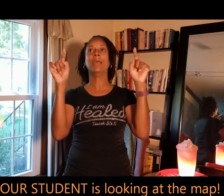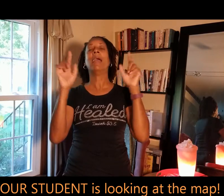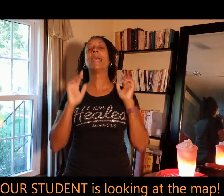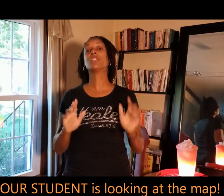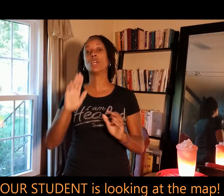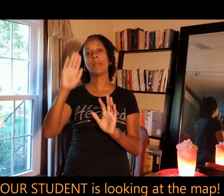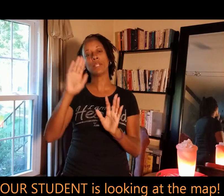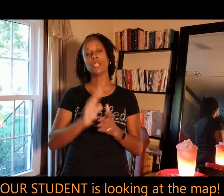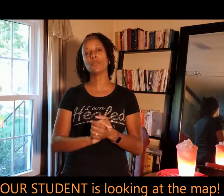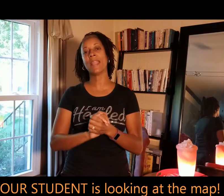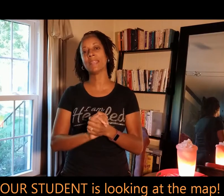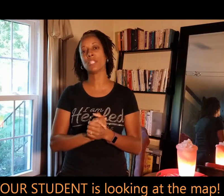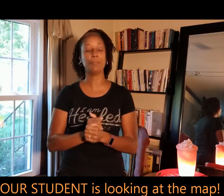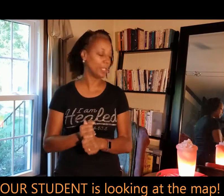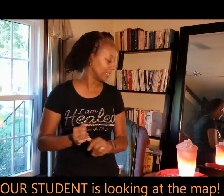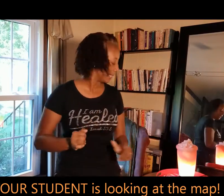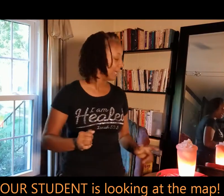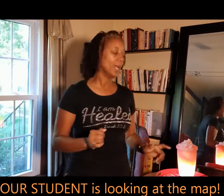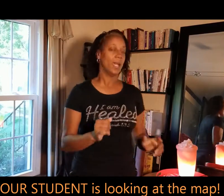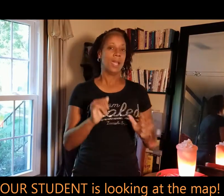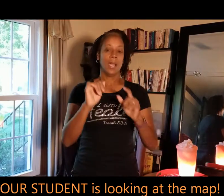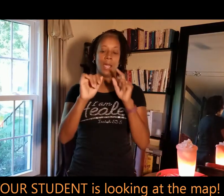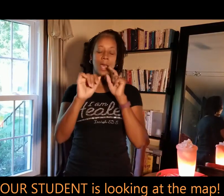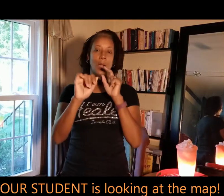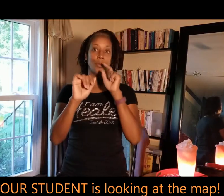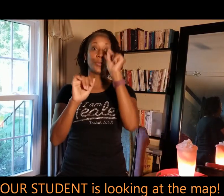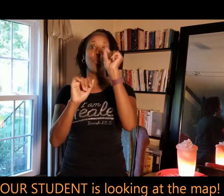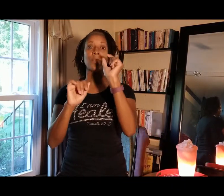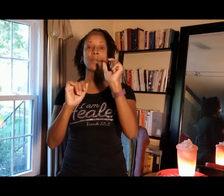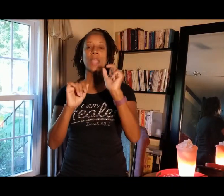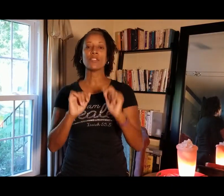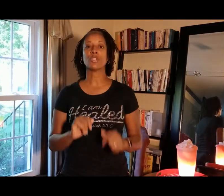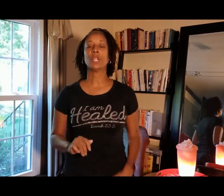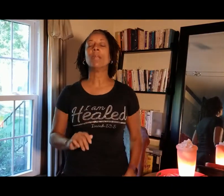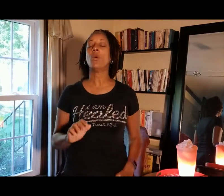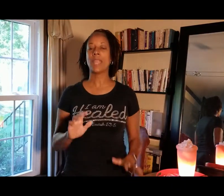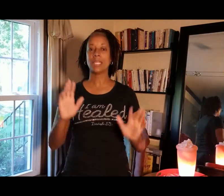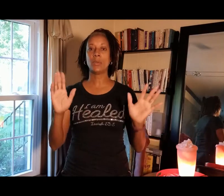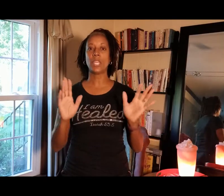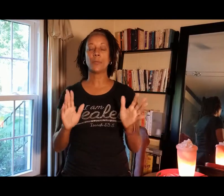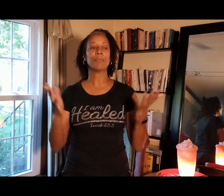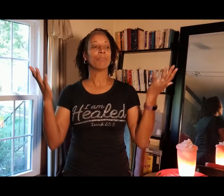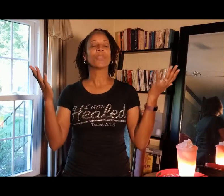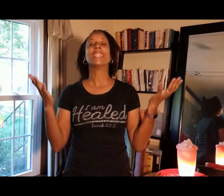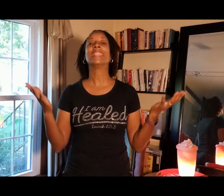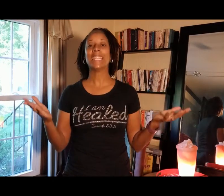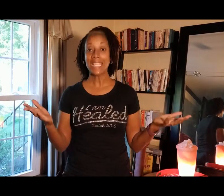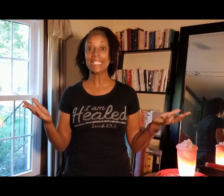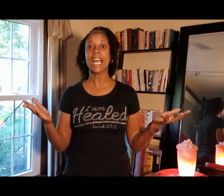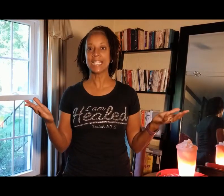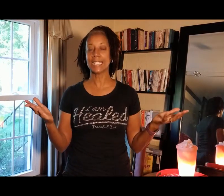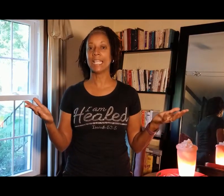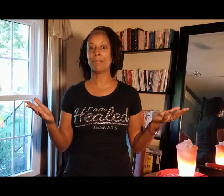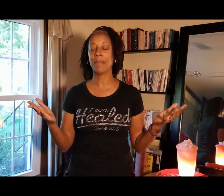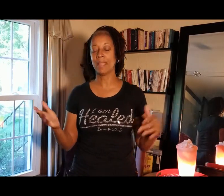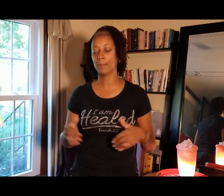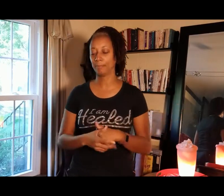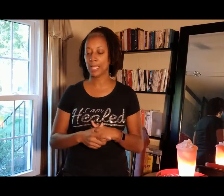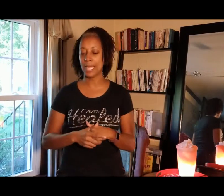And so I'm going to use my hands to put, uh, where the locations are. Okay, here we go. The Hittite empire. And